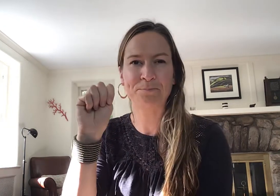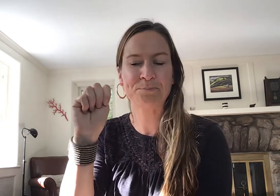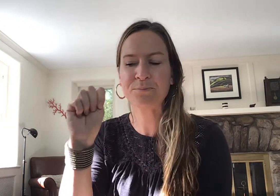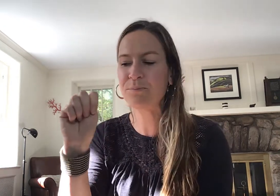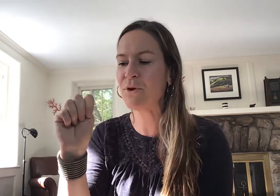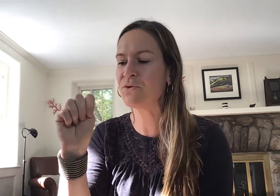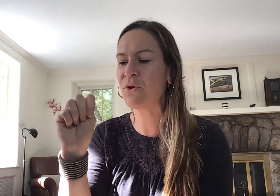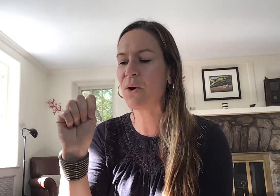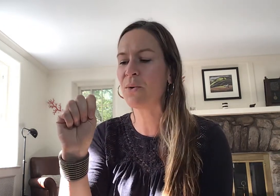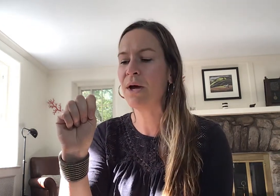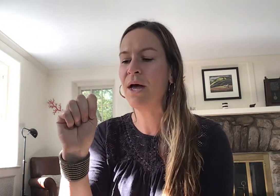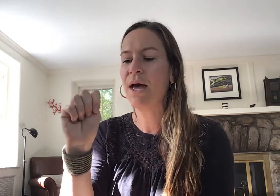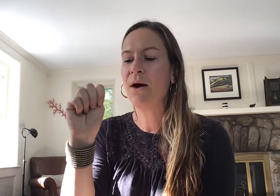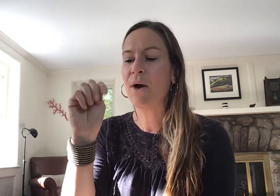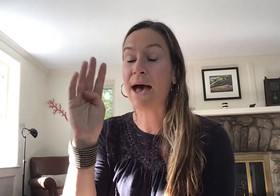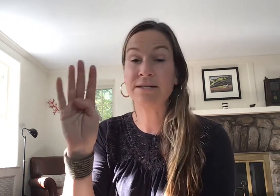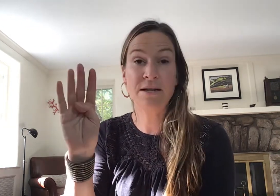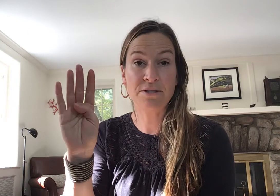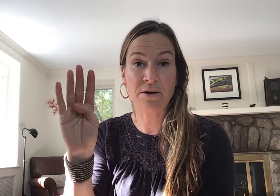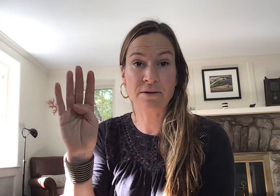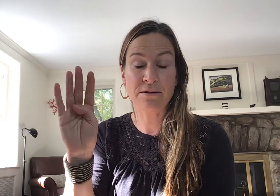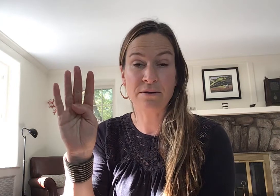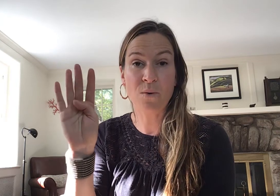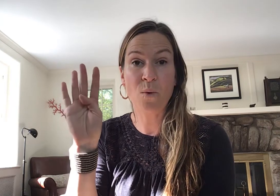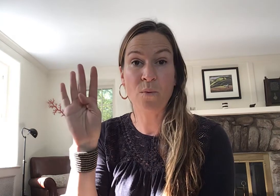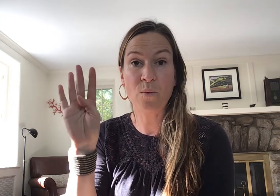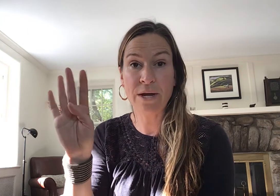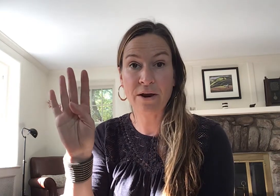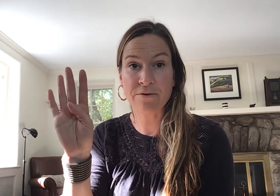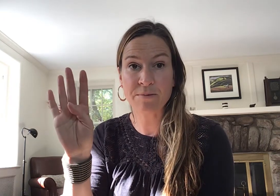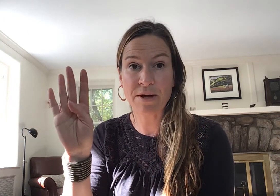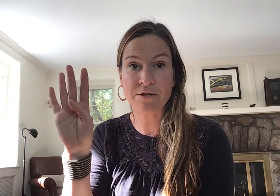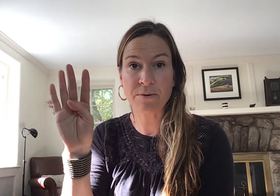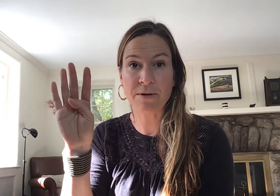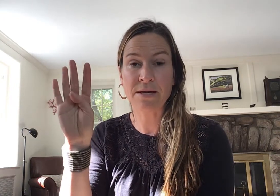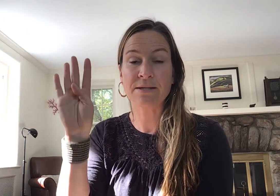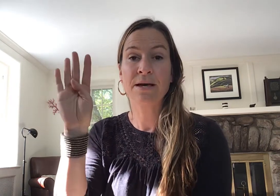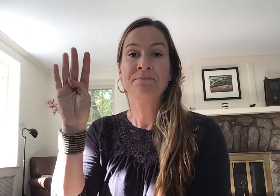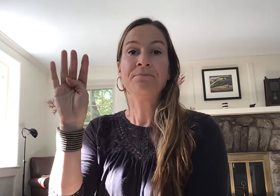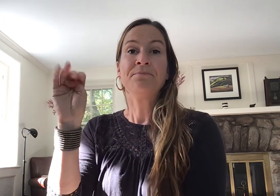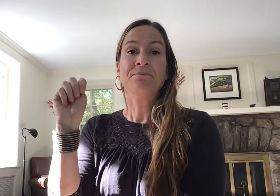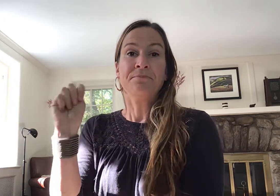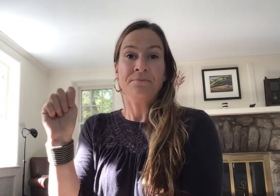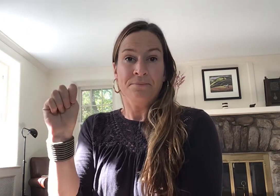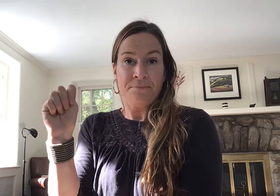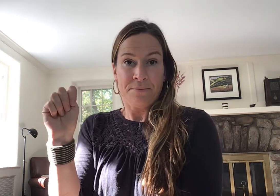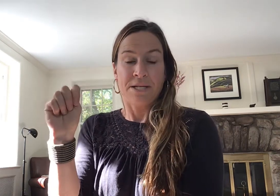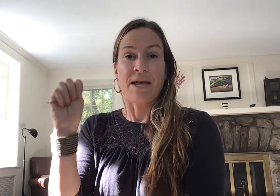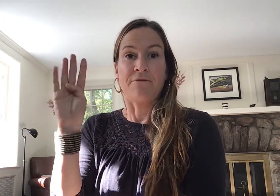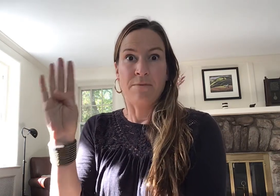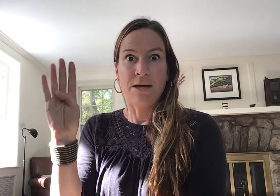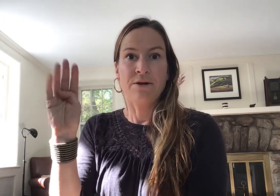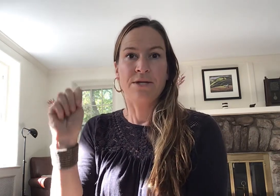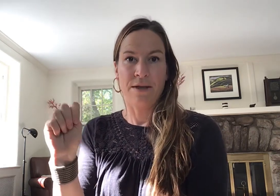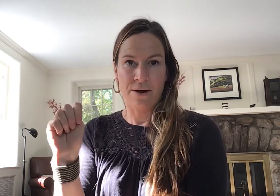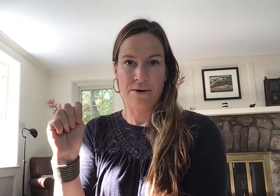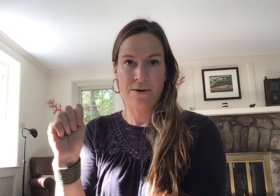so as an adult what we are responsible is to get from here to there